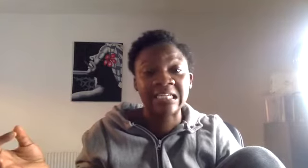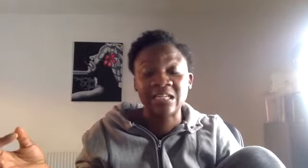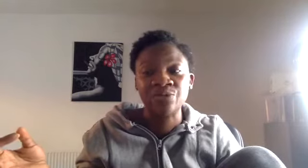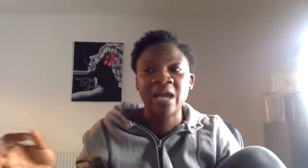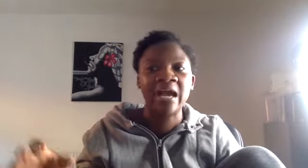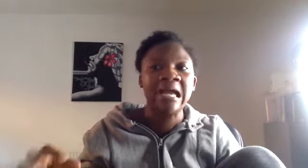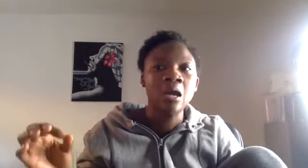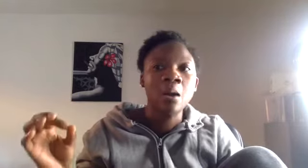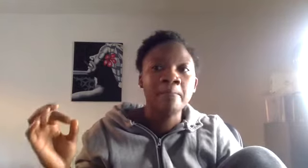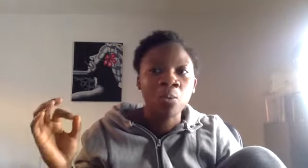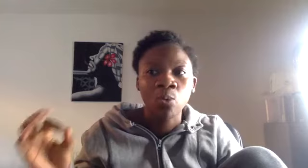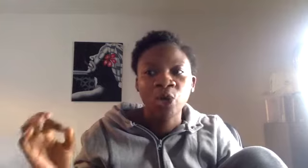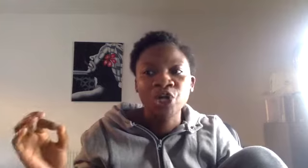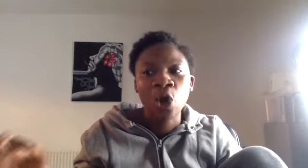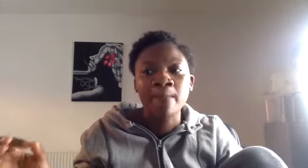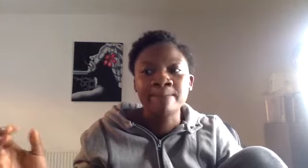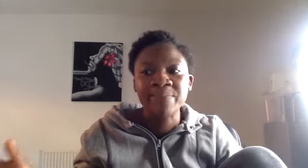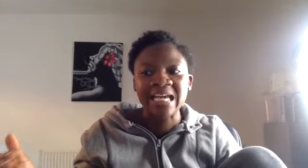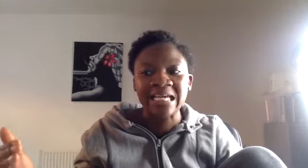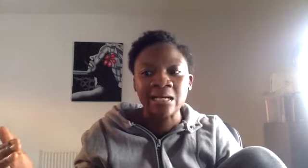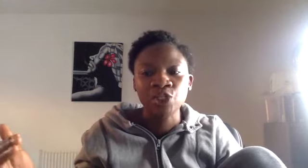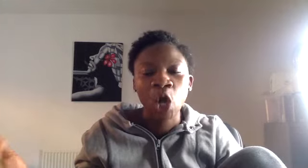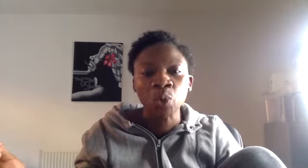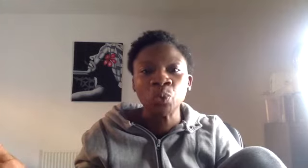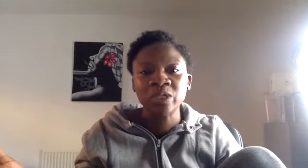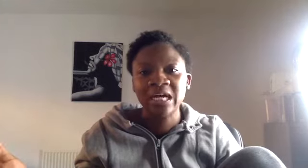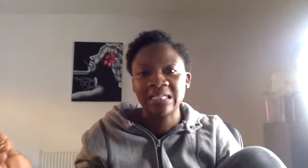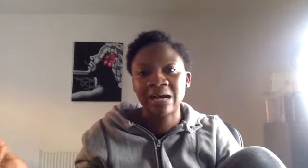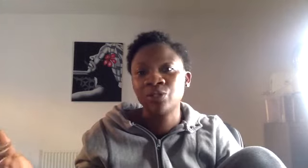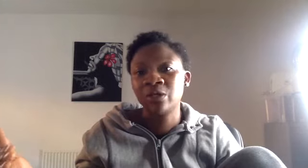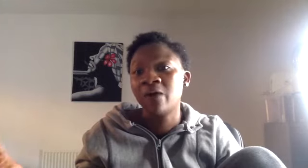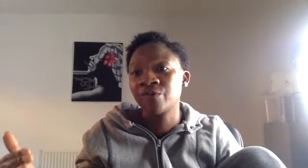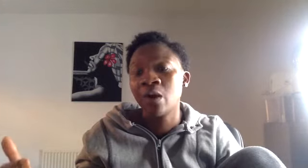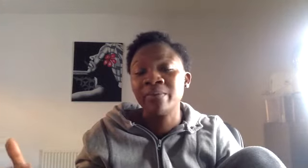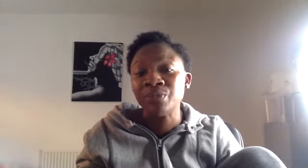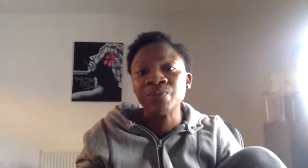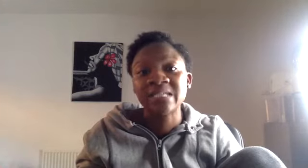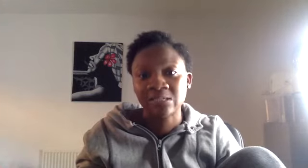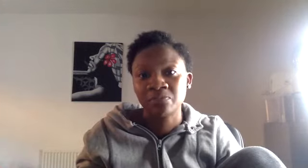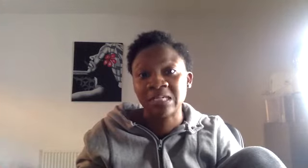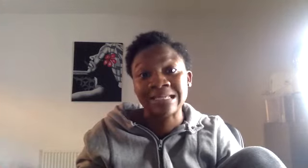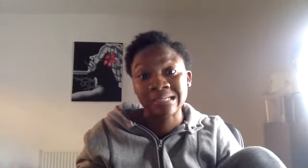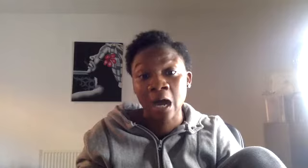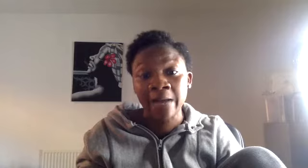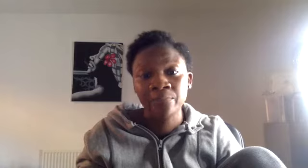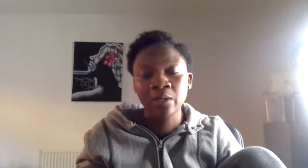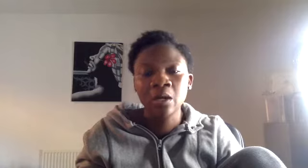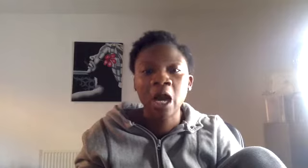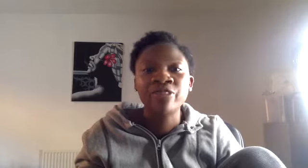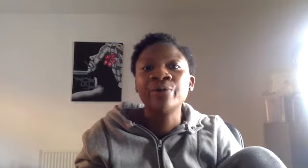in the UK, but what we're not being told is how to look after our immune systems in this time. And those